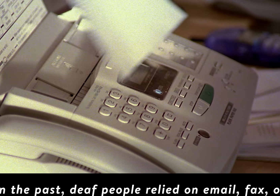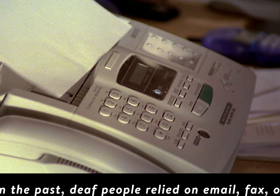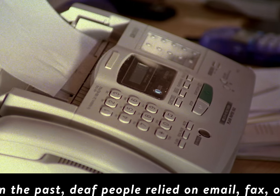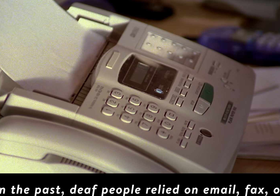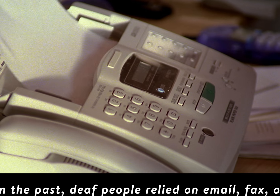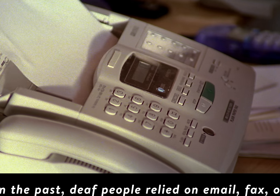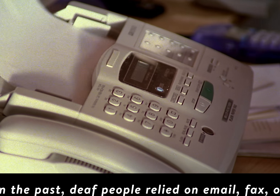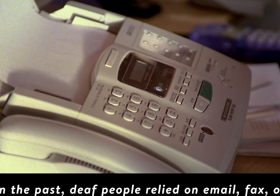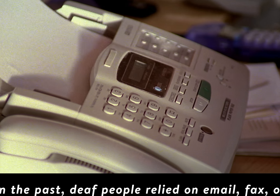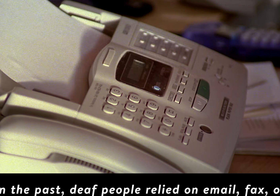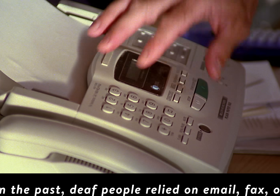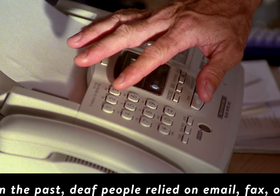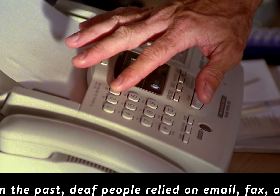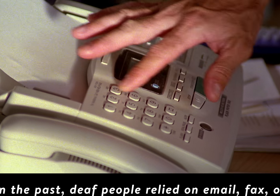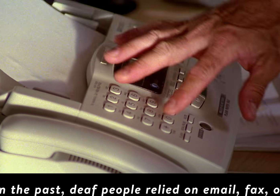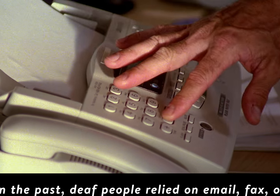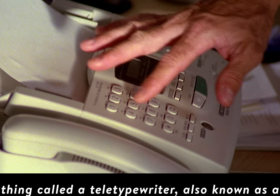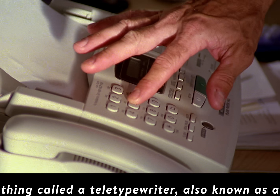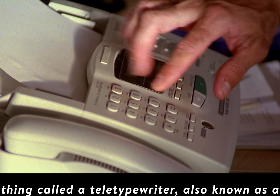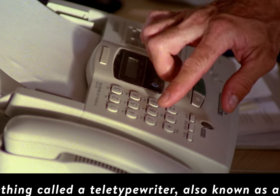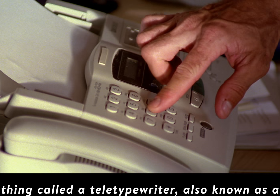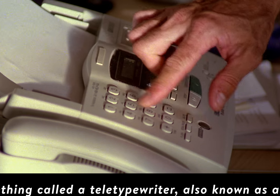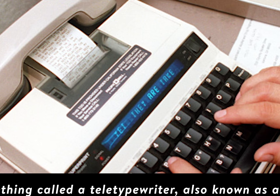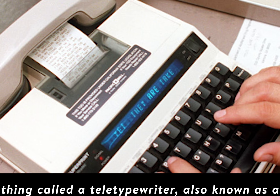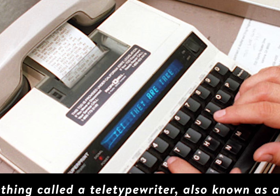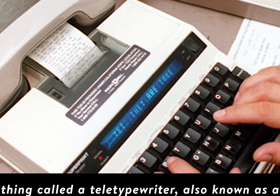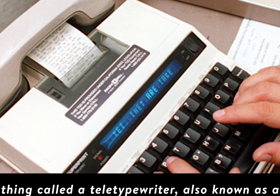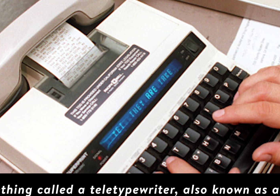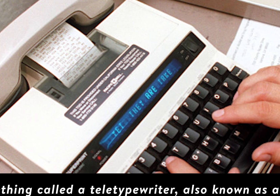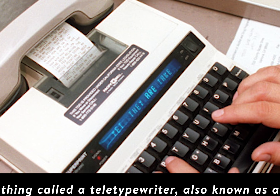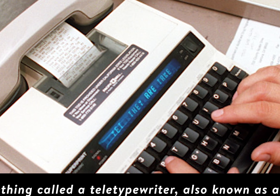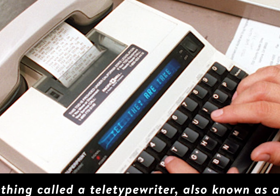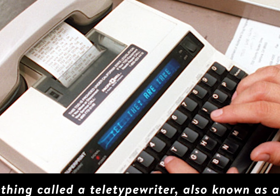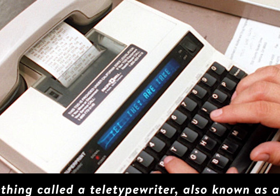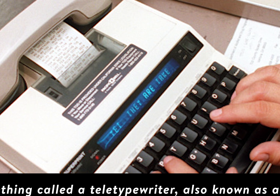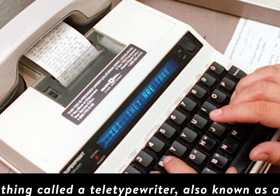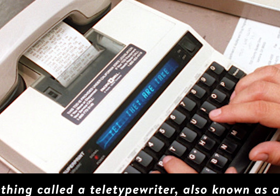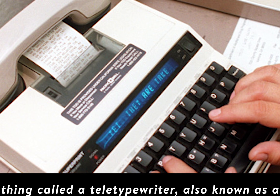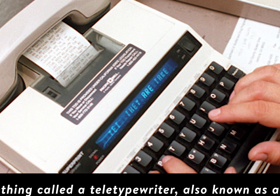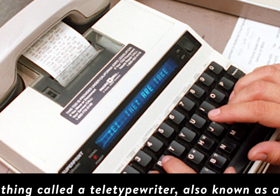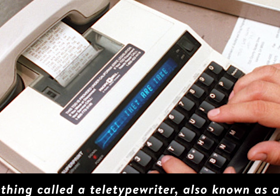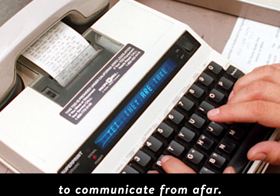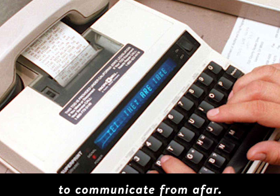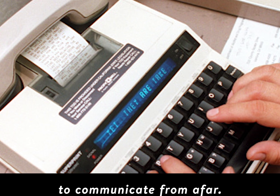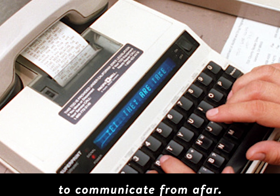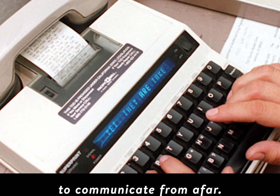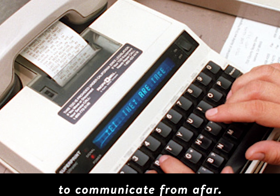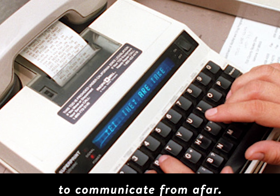the past, deaf people relied on email, fax, or something called a teletypewriter, also known as a TTY, to communicate from